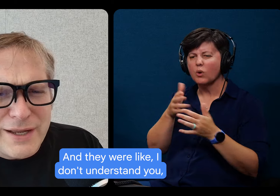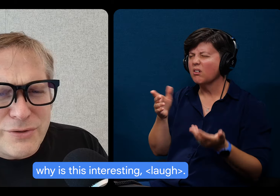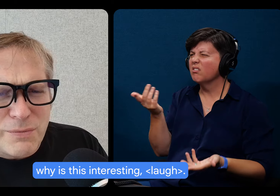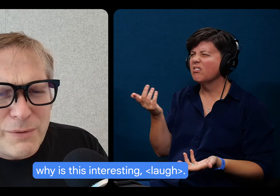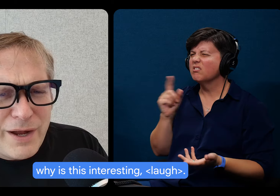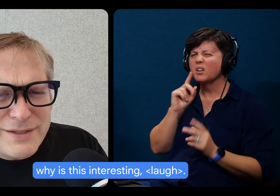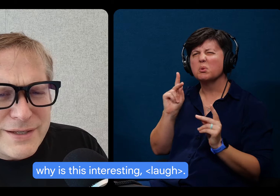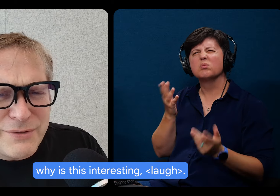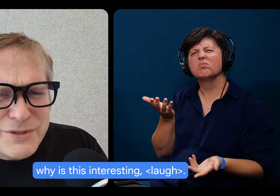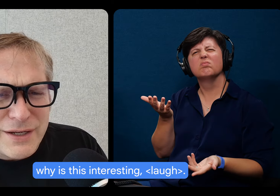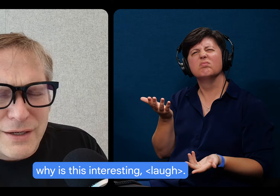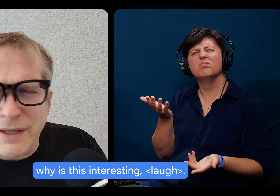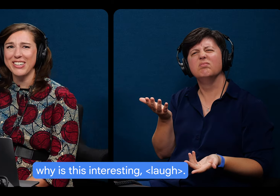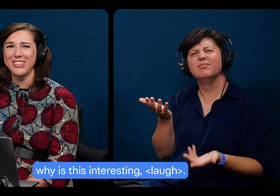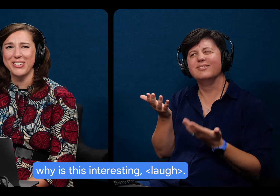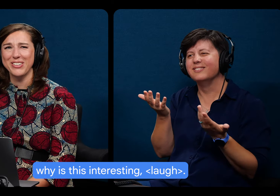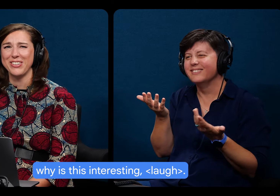understand you, but why is this interesting?